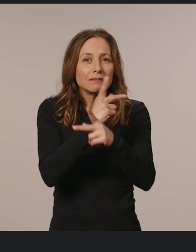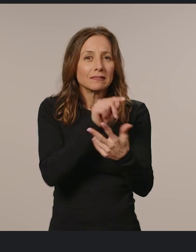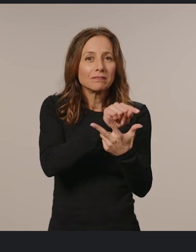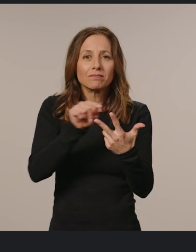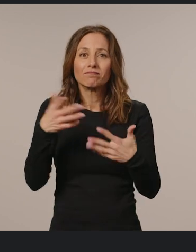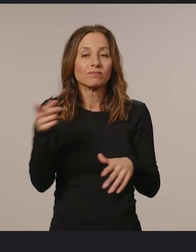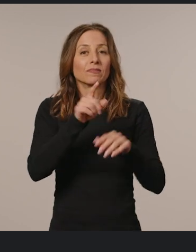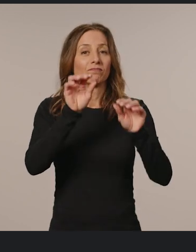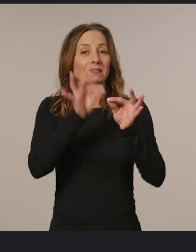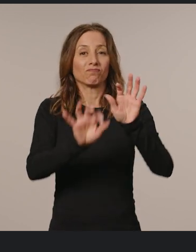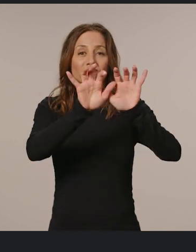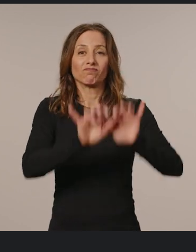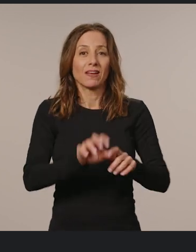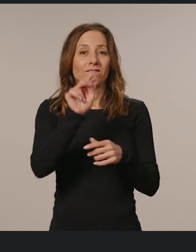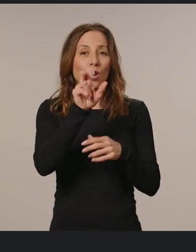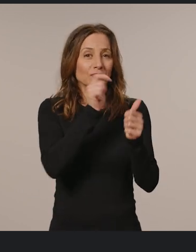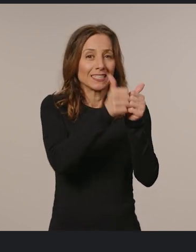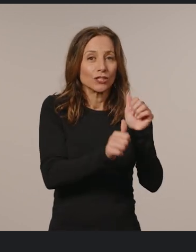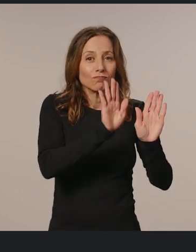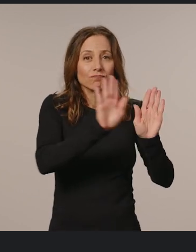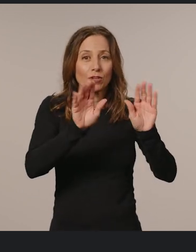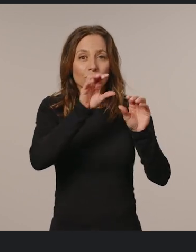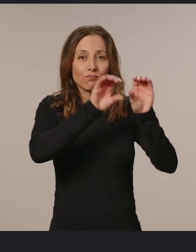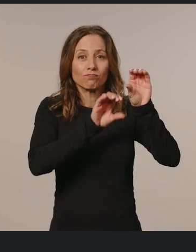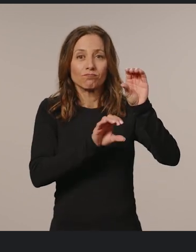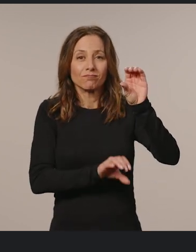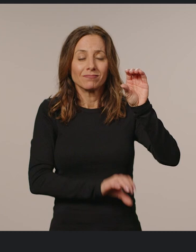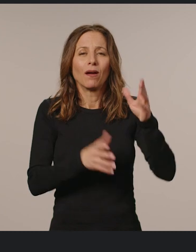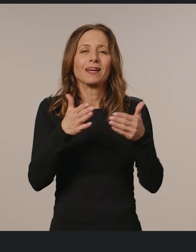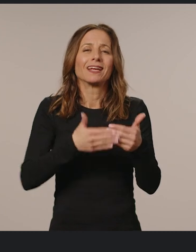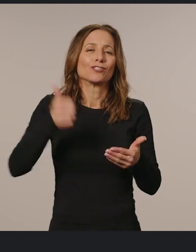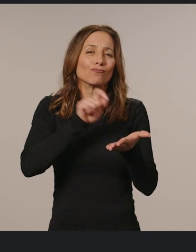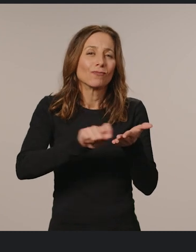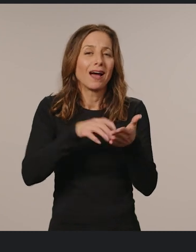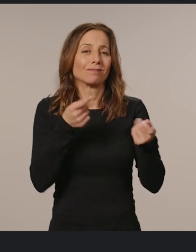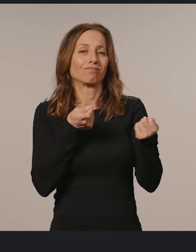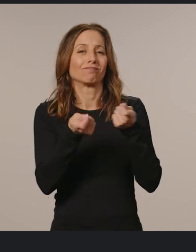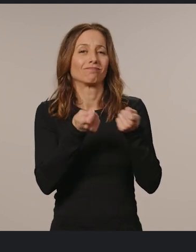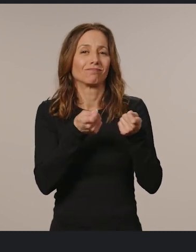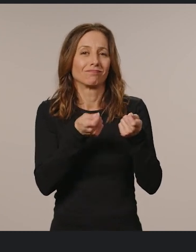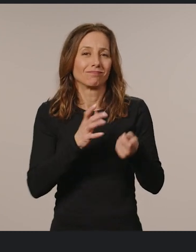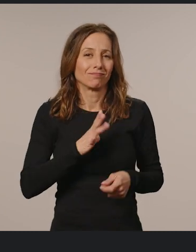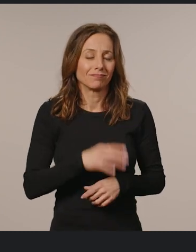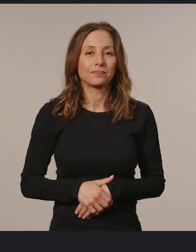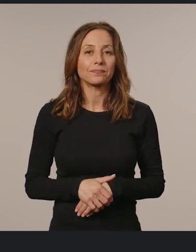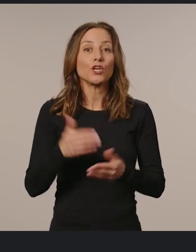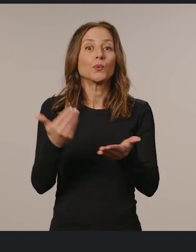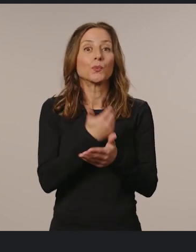simply write values for each individual property. Much easier to write and manage the code. New viewport units has